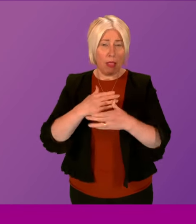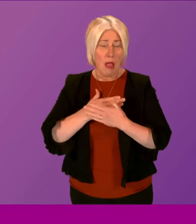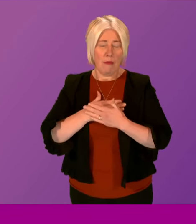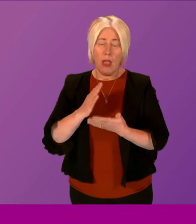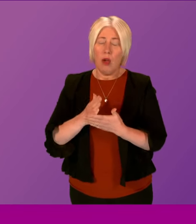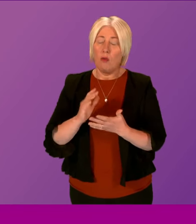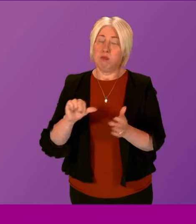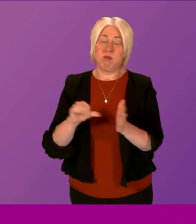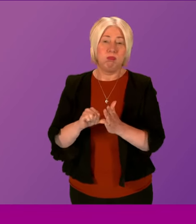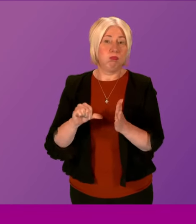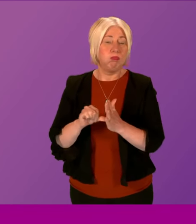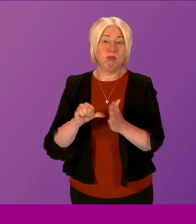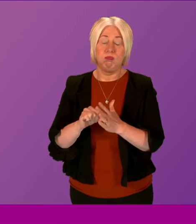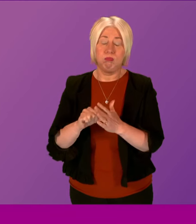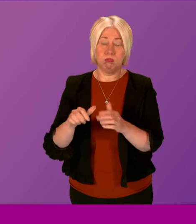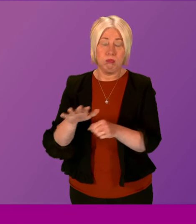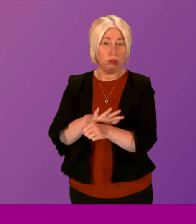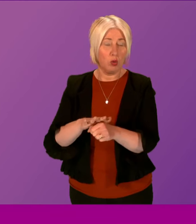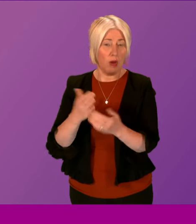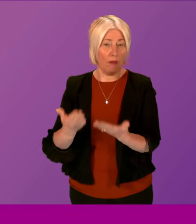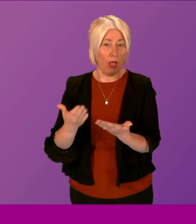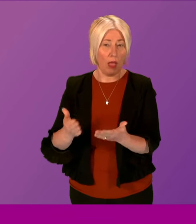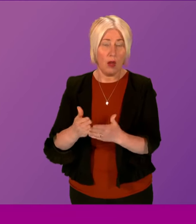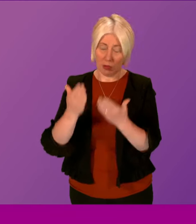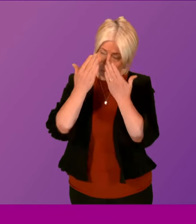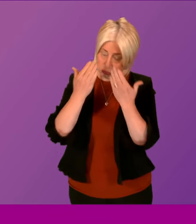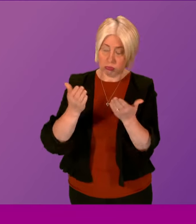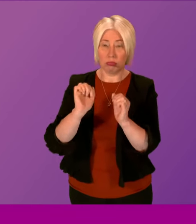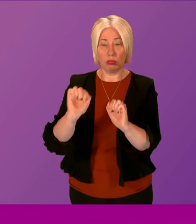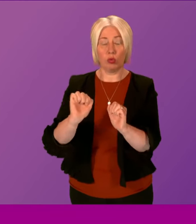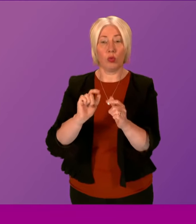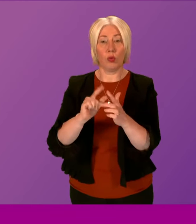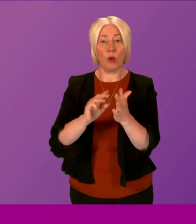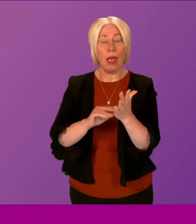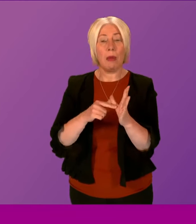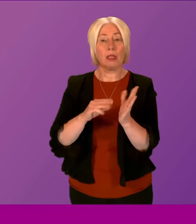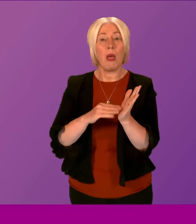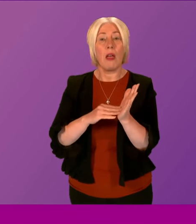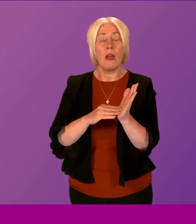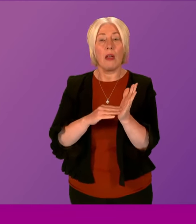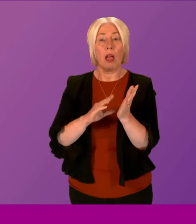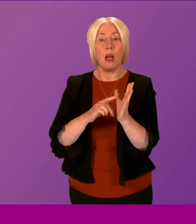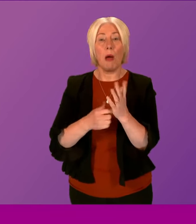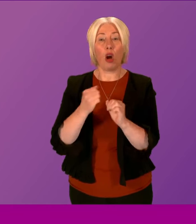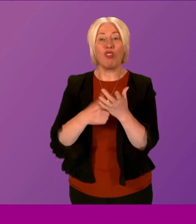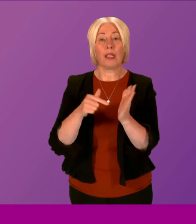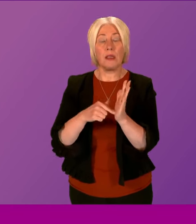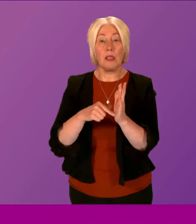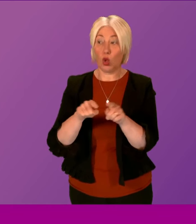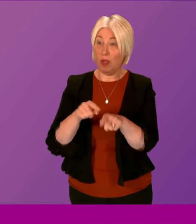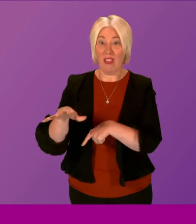difficult time. I want to pay tribute to Margaret Caldwell, Emma's mother, and indeed her family,